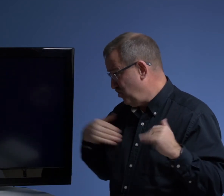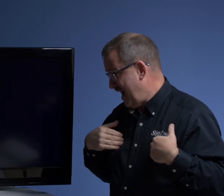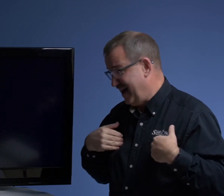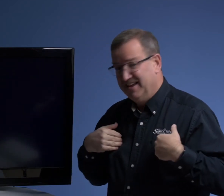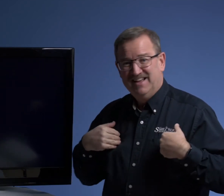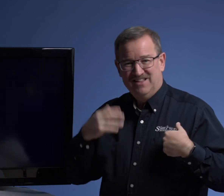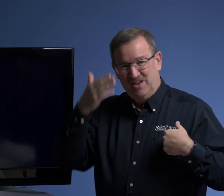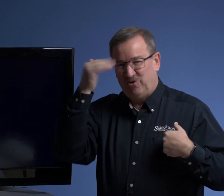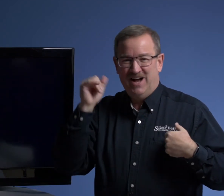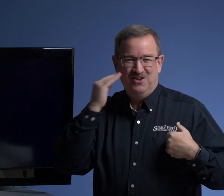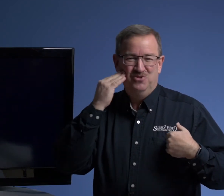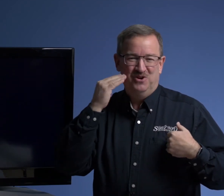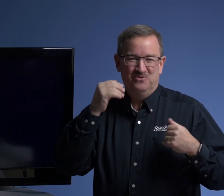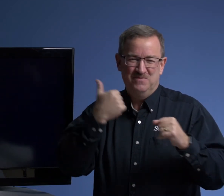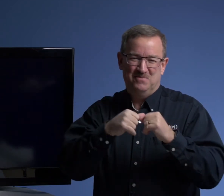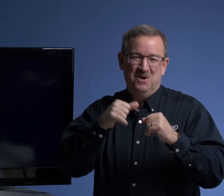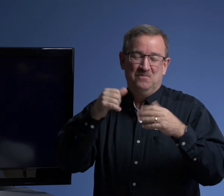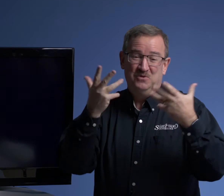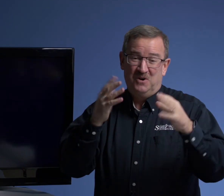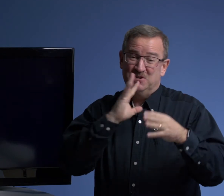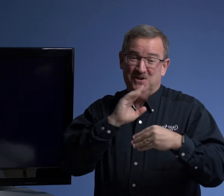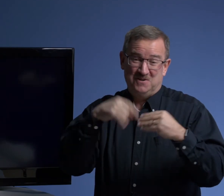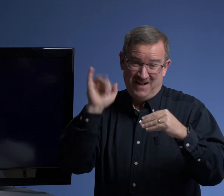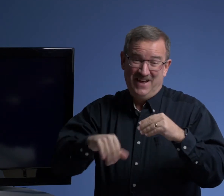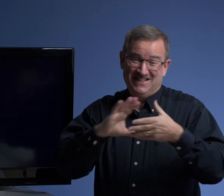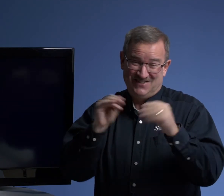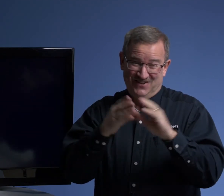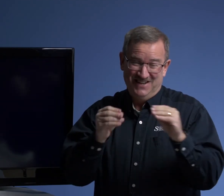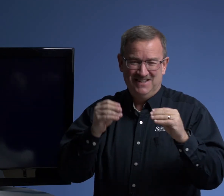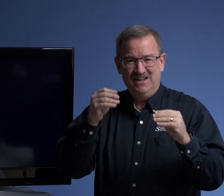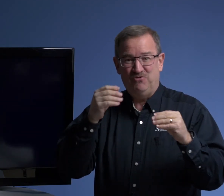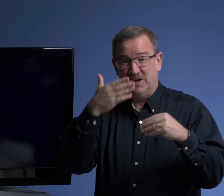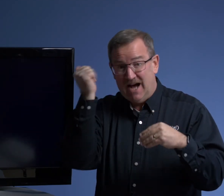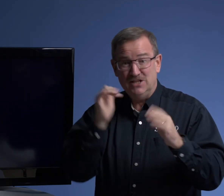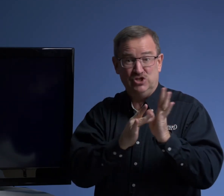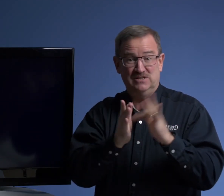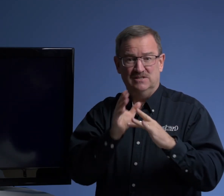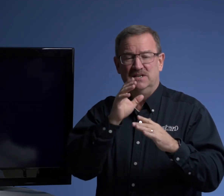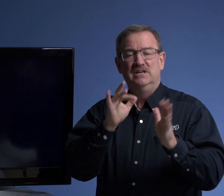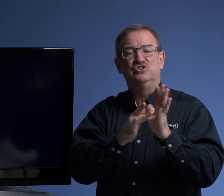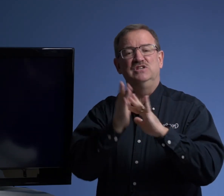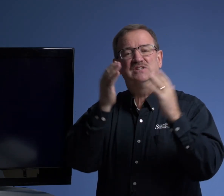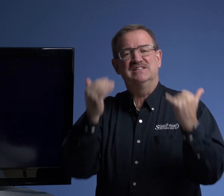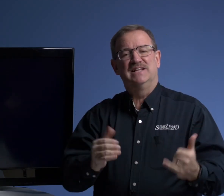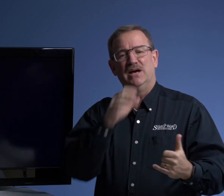had, they forgot, you know, remember we've already talked about that story. They forgot Jesus. Jesus is now